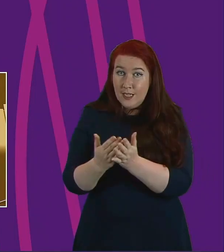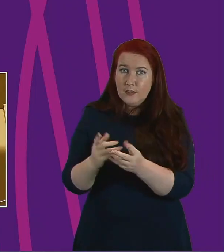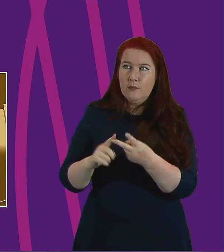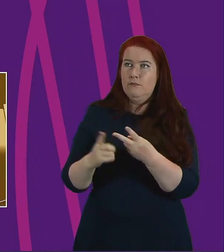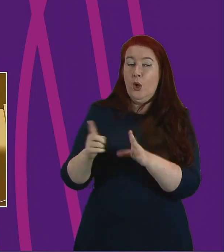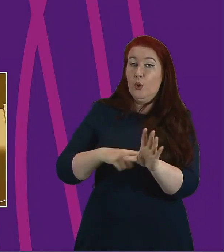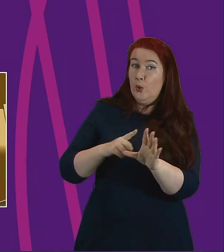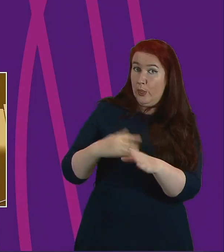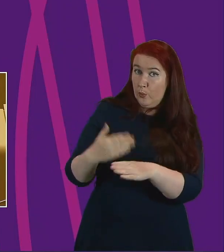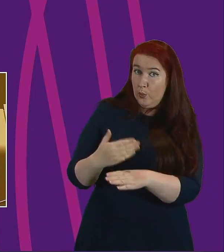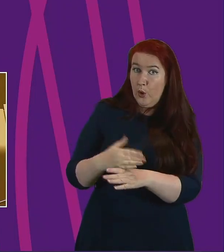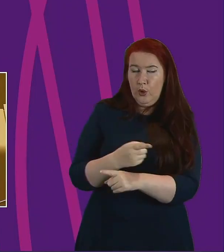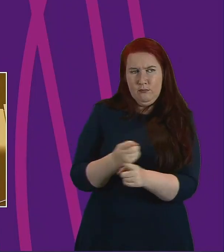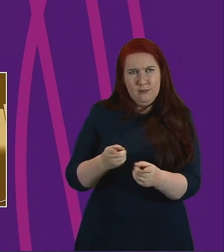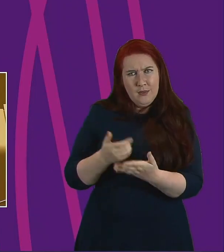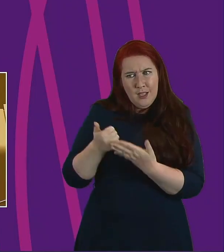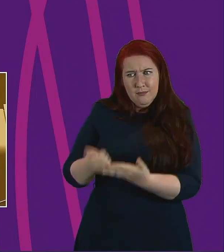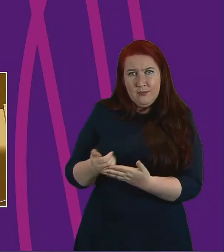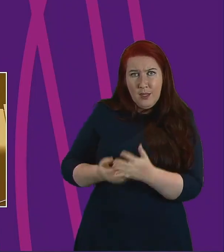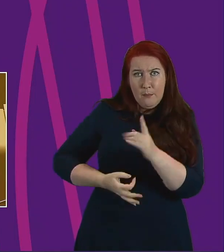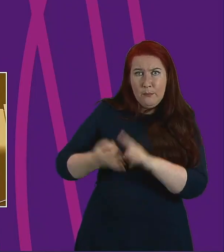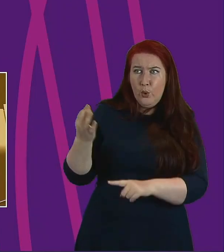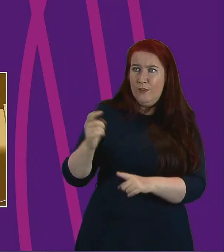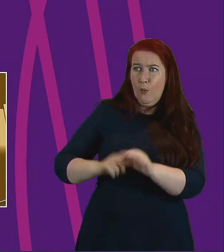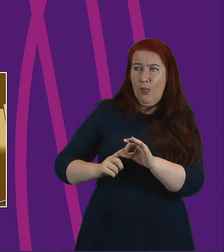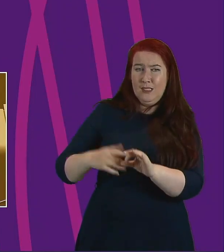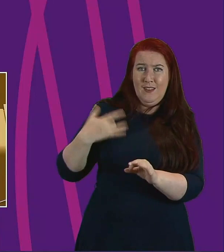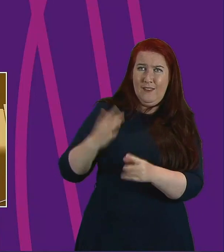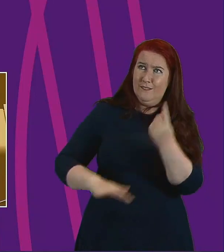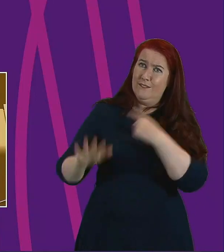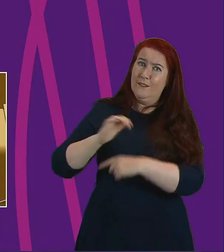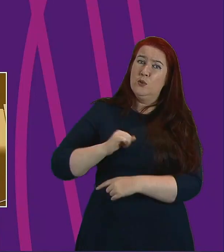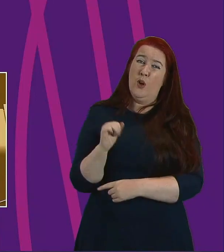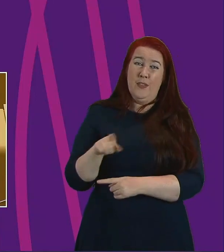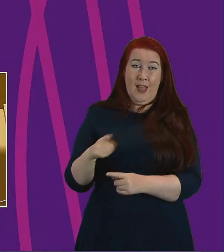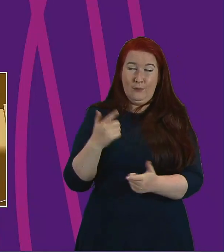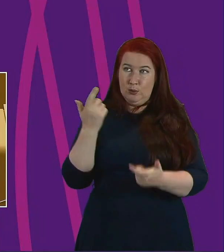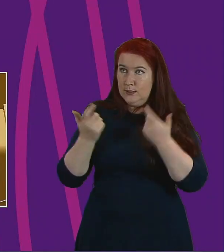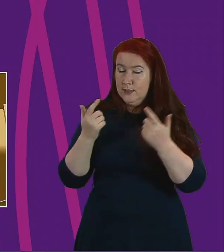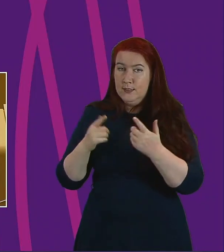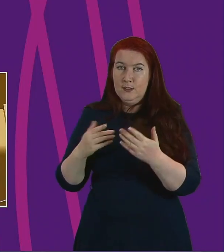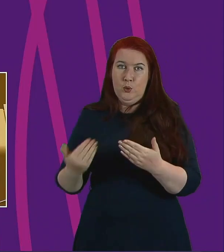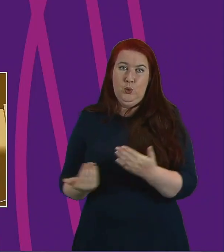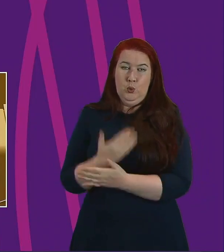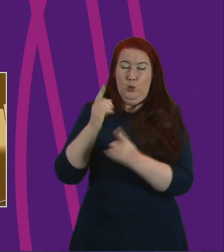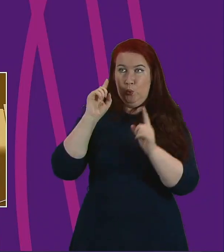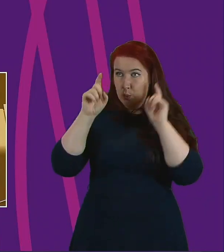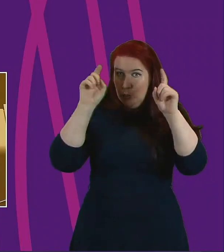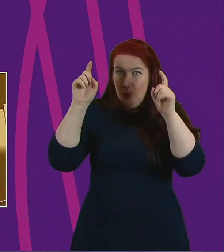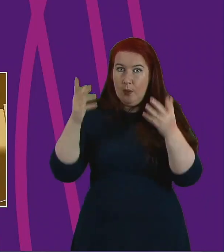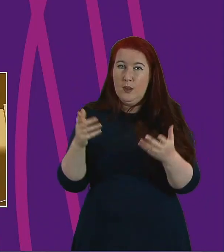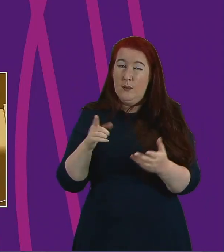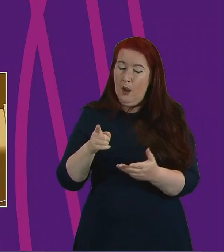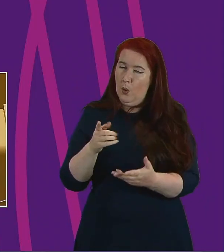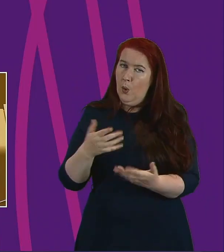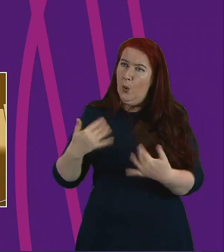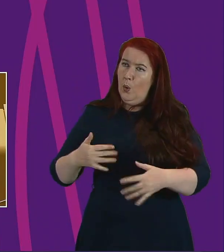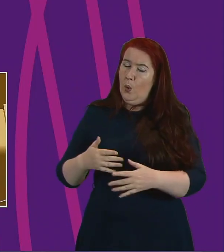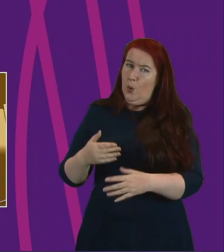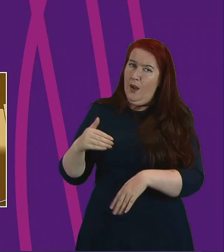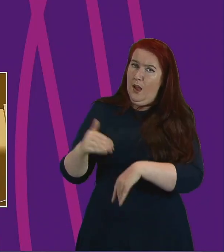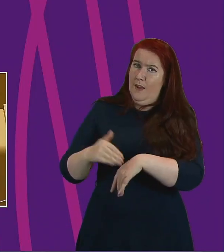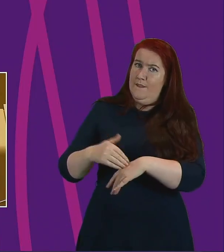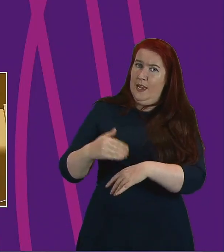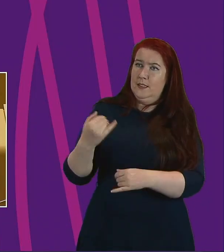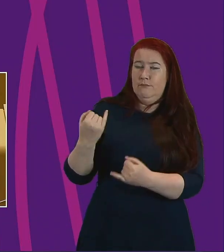services which improve quality of life across Scotland often having to find innovative solutions but they are feeling the impact like everyone else.